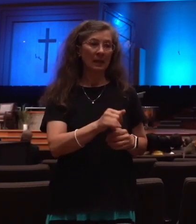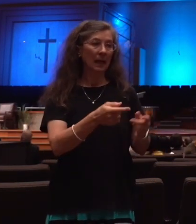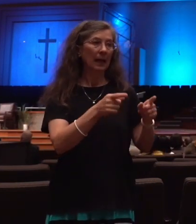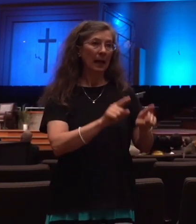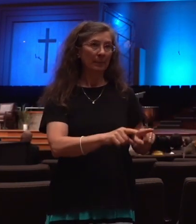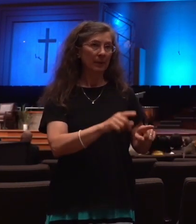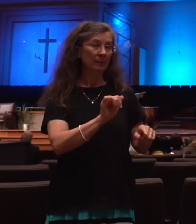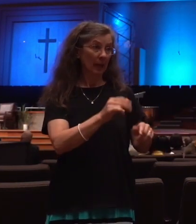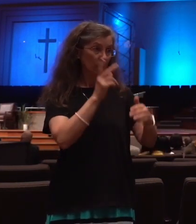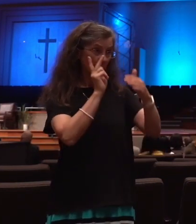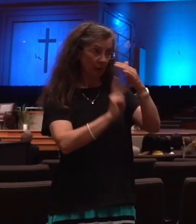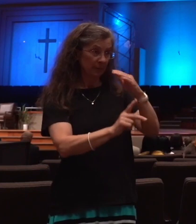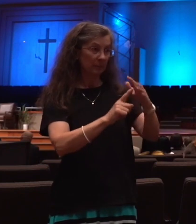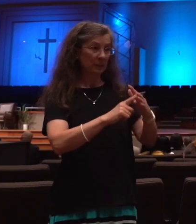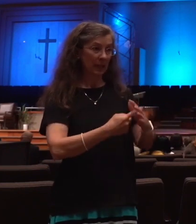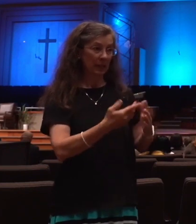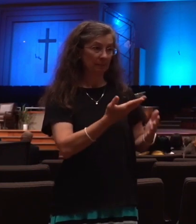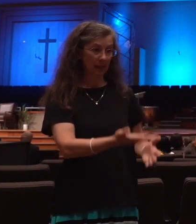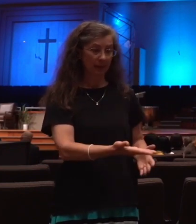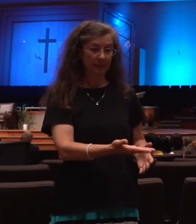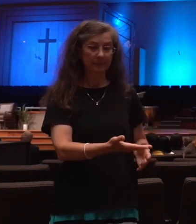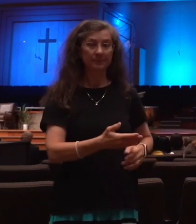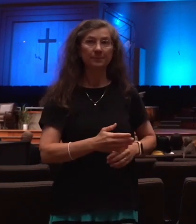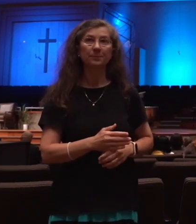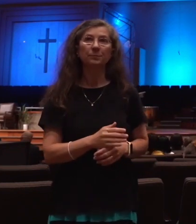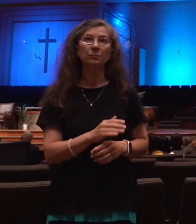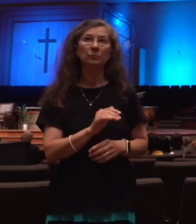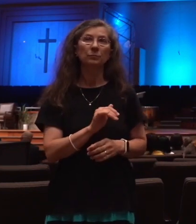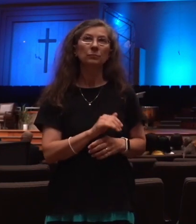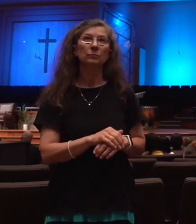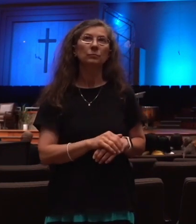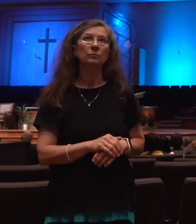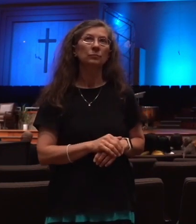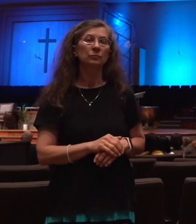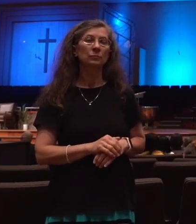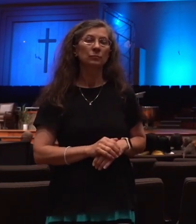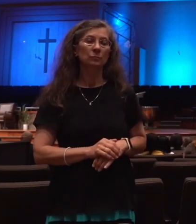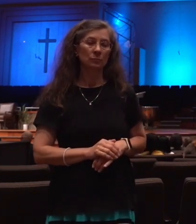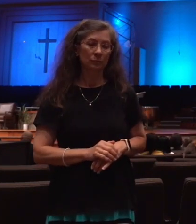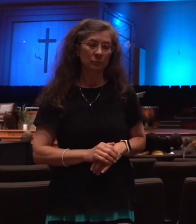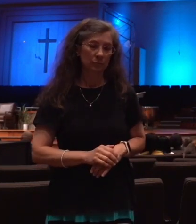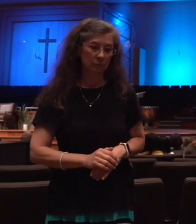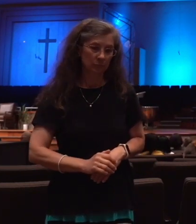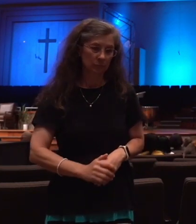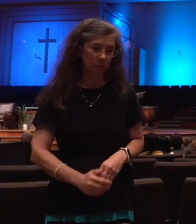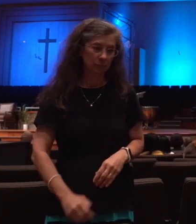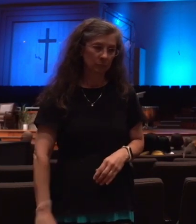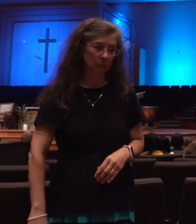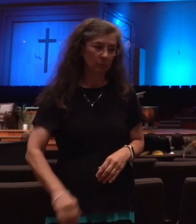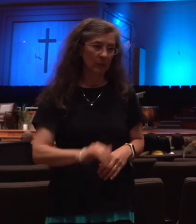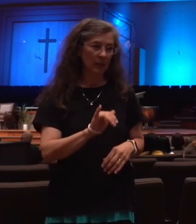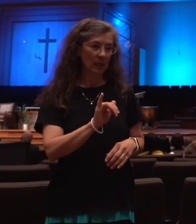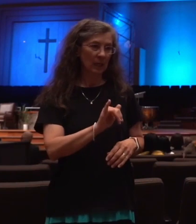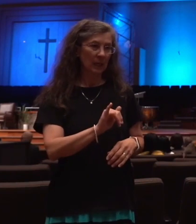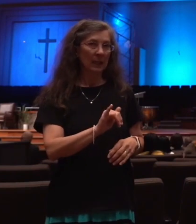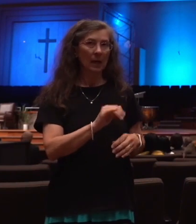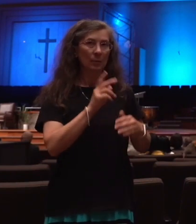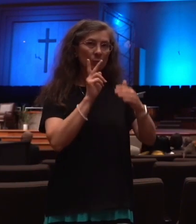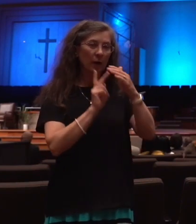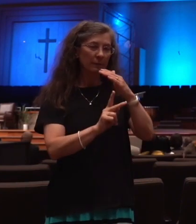begins. Now, this prophecy is based upon this term, weeks. And that term,